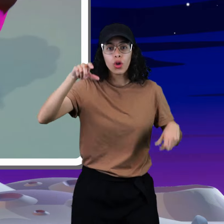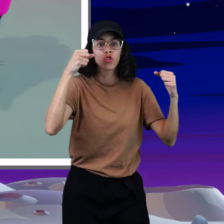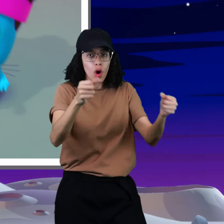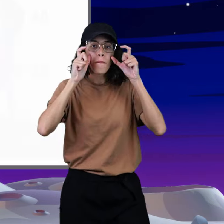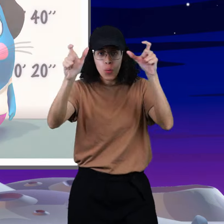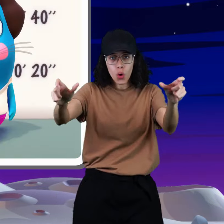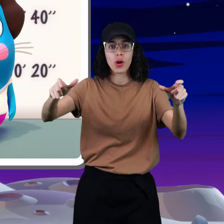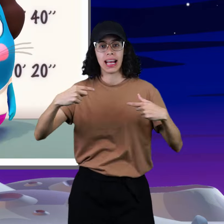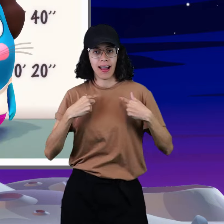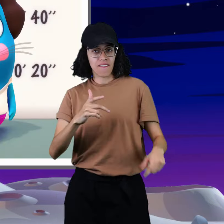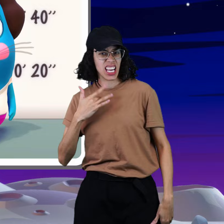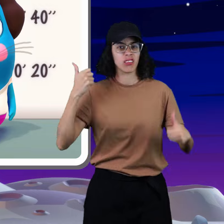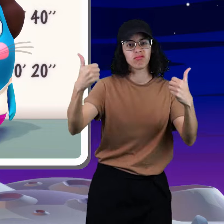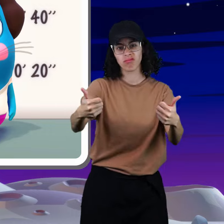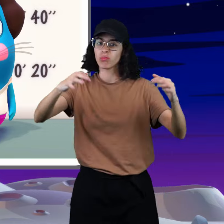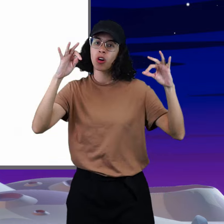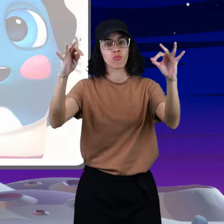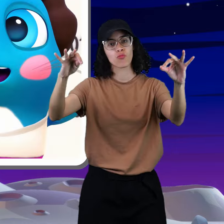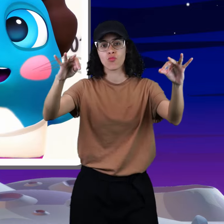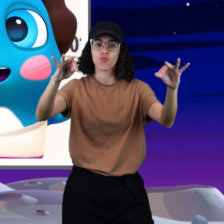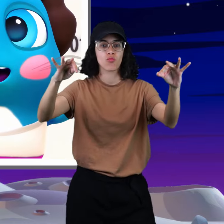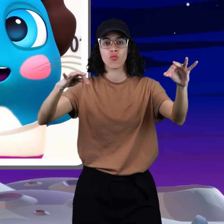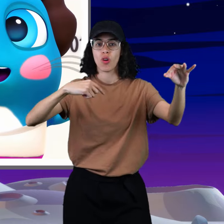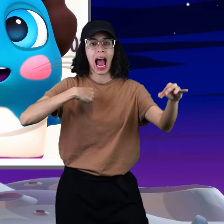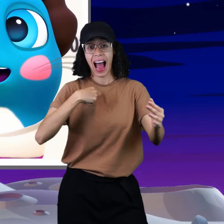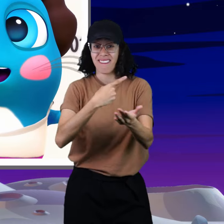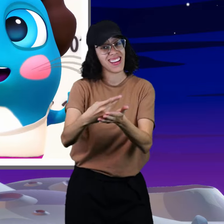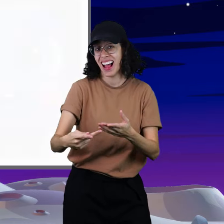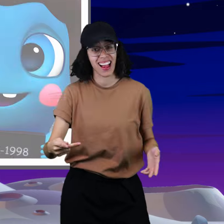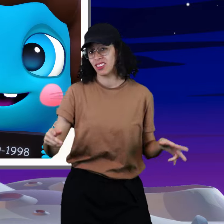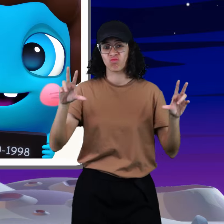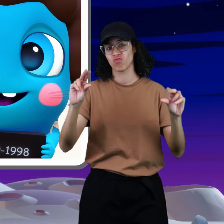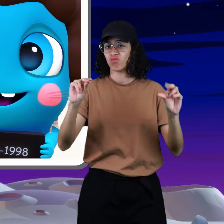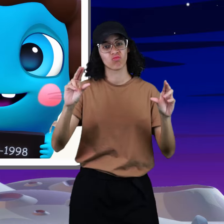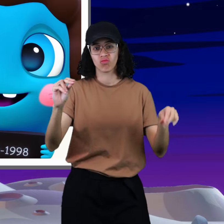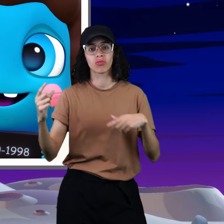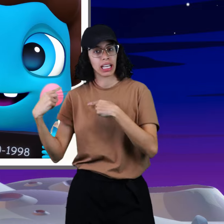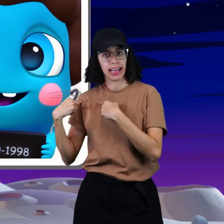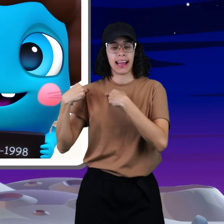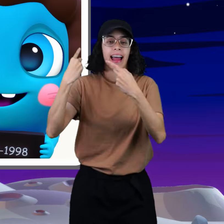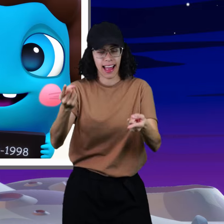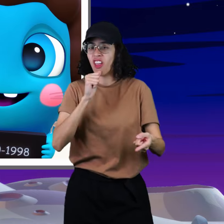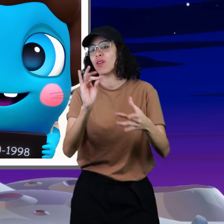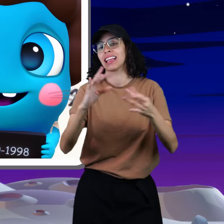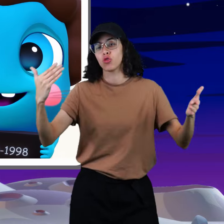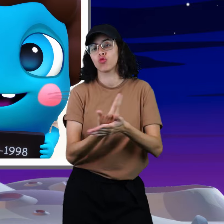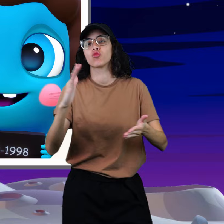yeah, yeah Oh, let's do it, I ain't fall off, I just ain't real, it's my new head I don't care why everybody